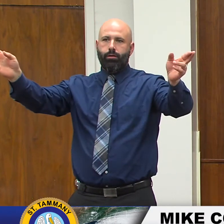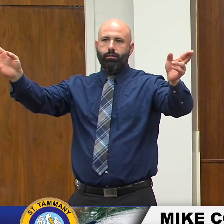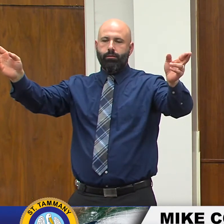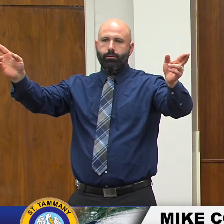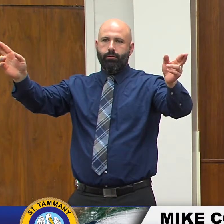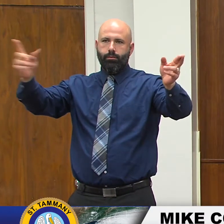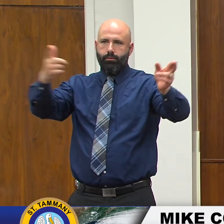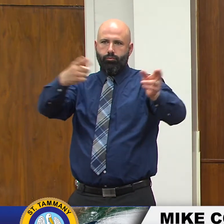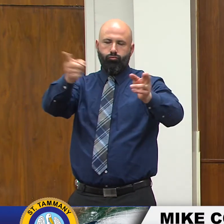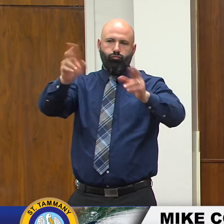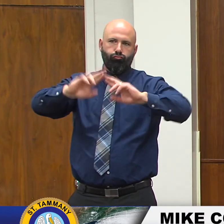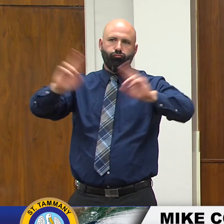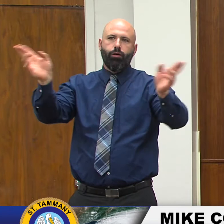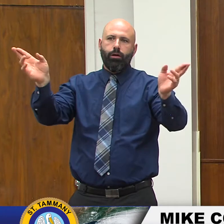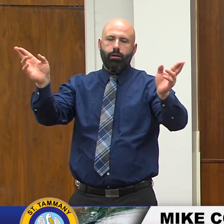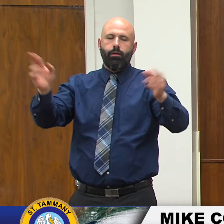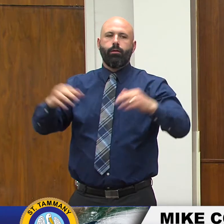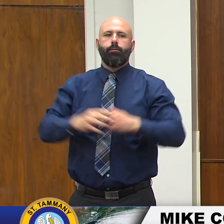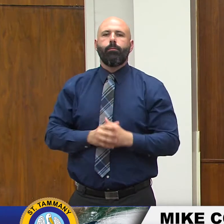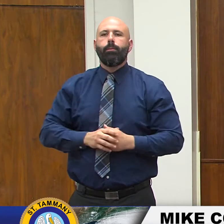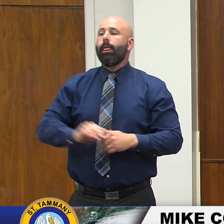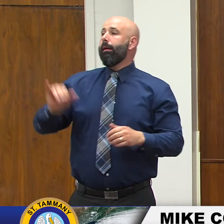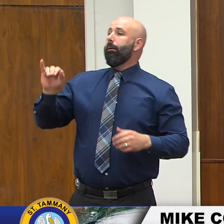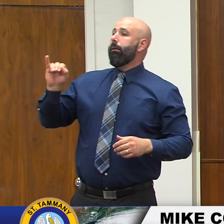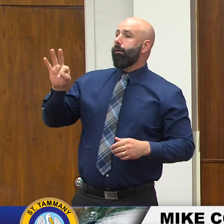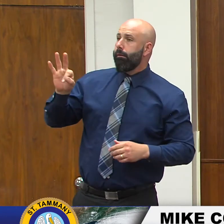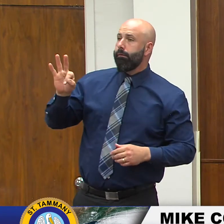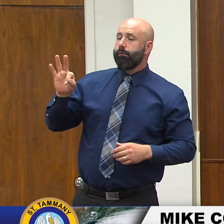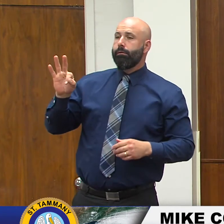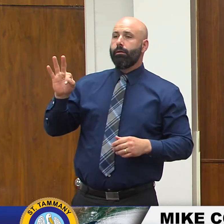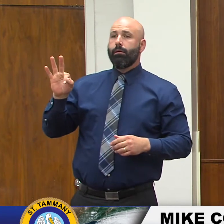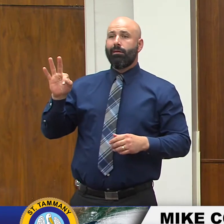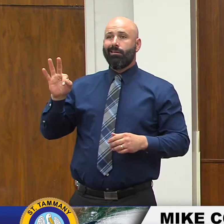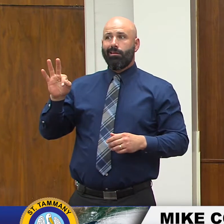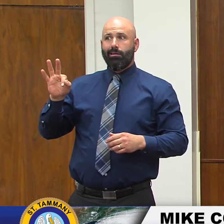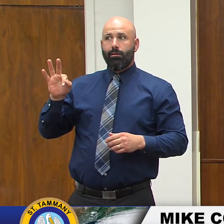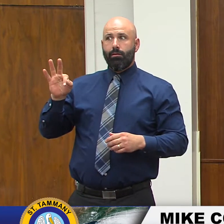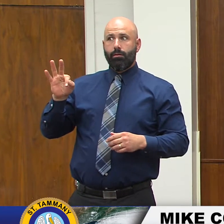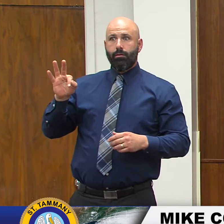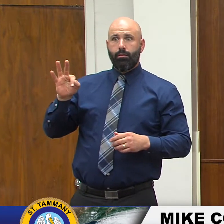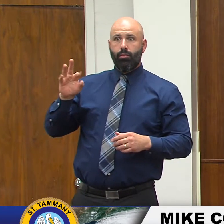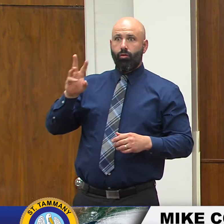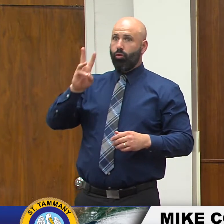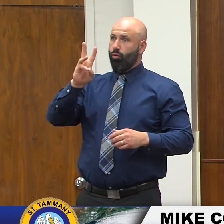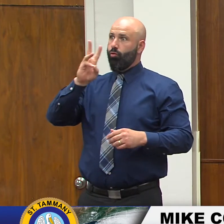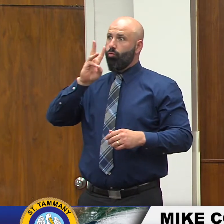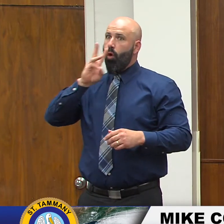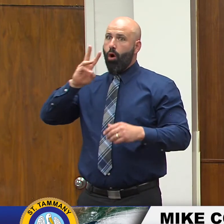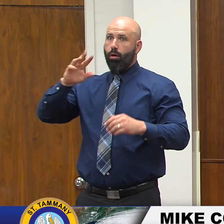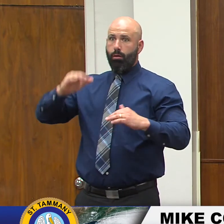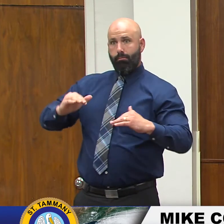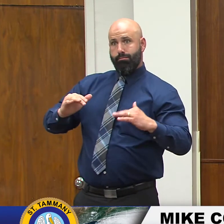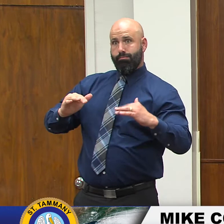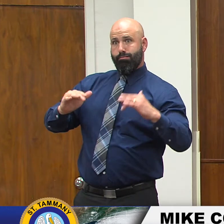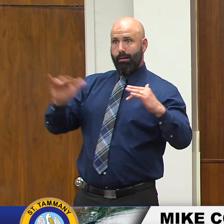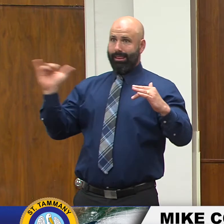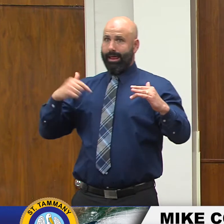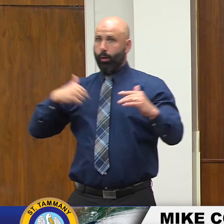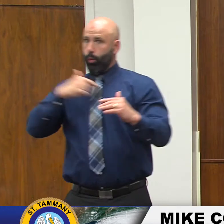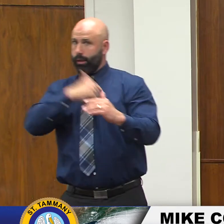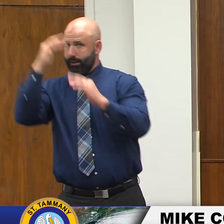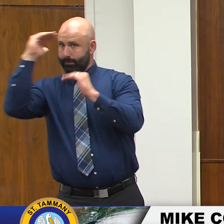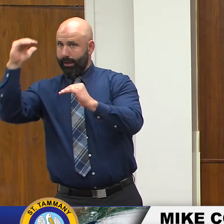and and also if we get the type of rains that that are expected and if it takes and if it hovers over